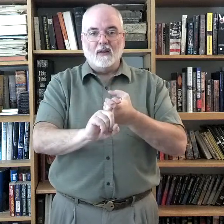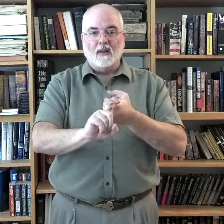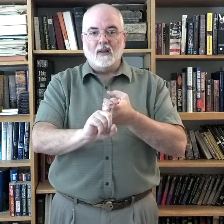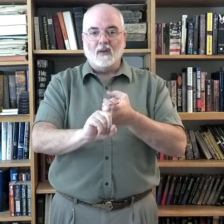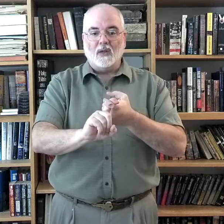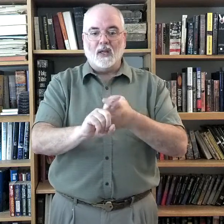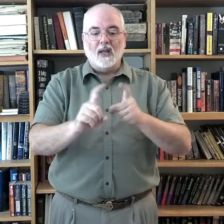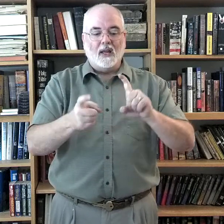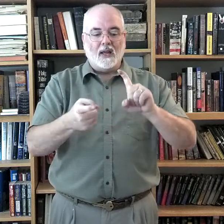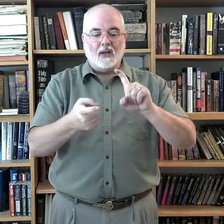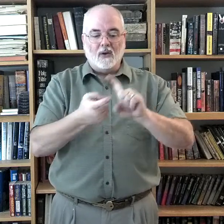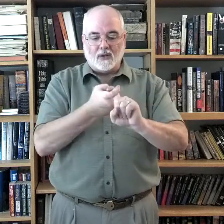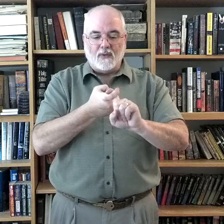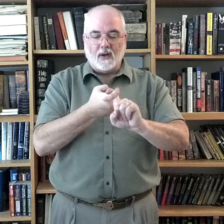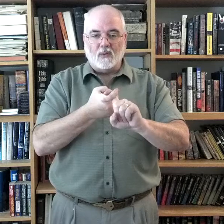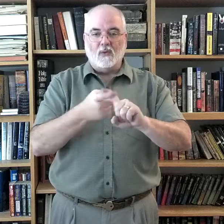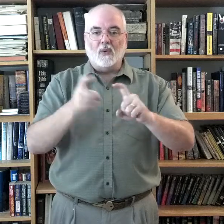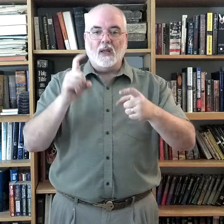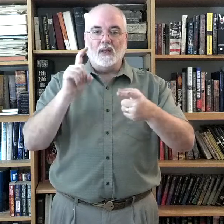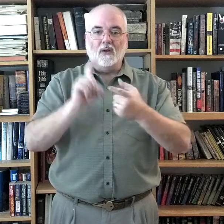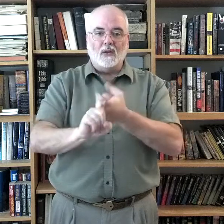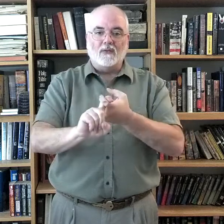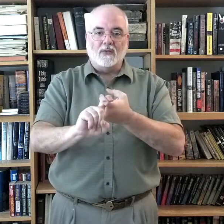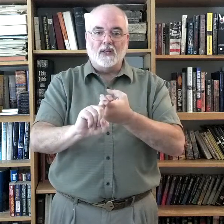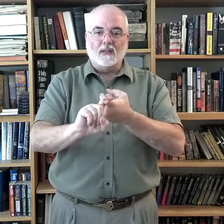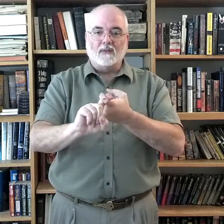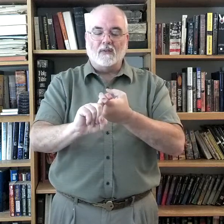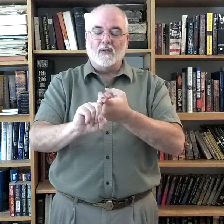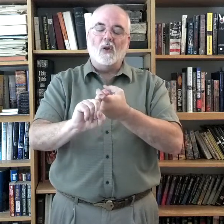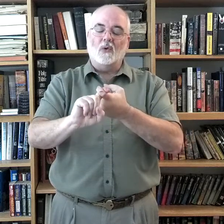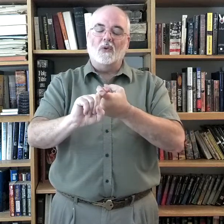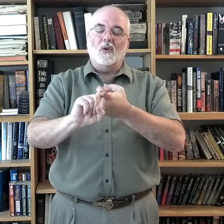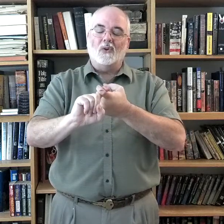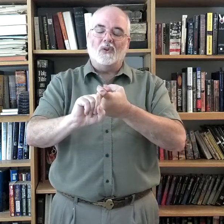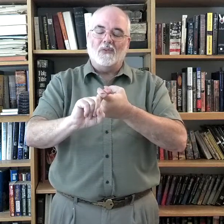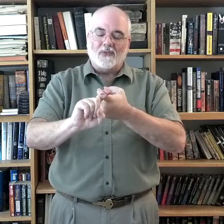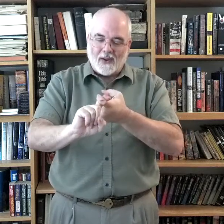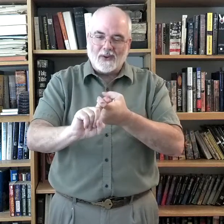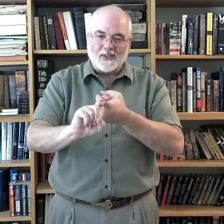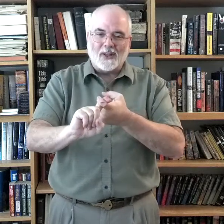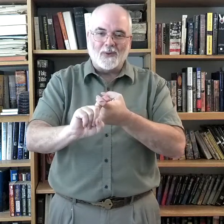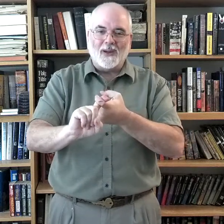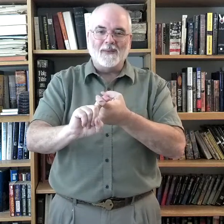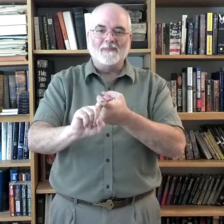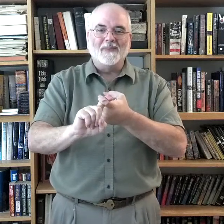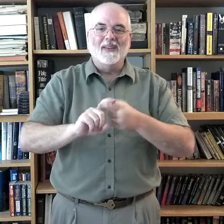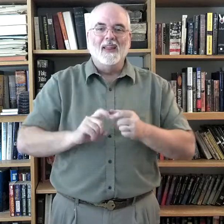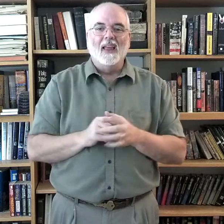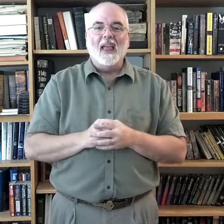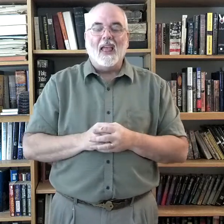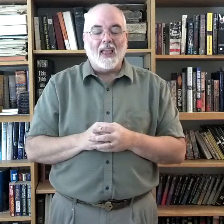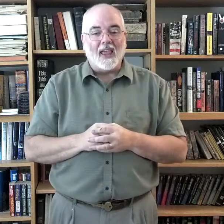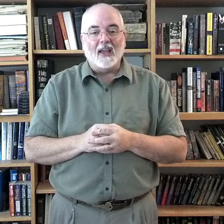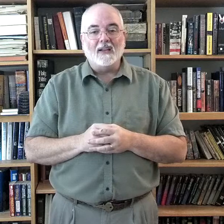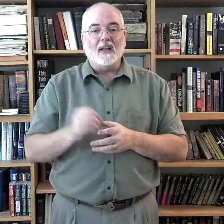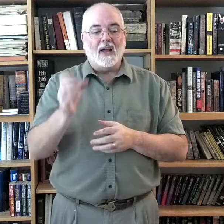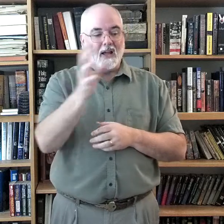Okay? Kind of hook the fingers one way, then hook the friend, hook the fingers the other way. And guide.